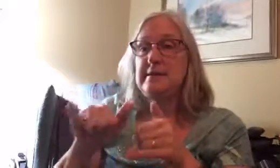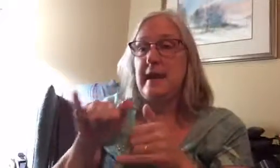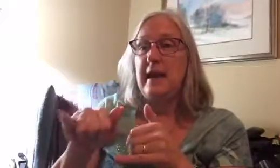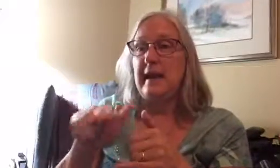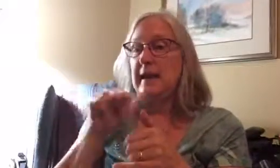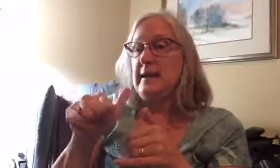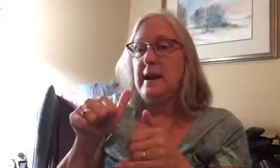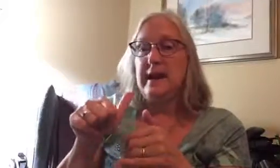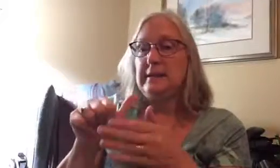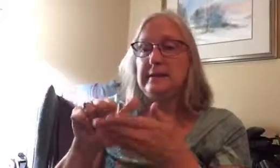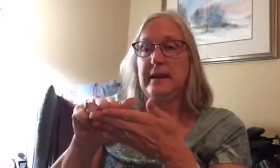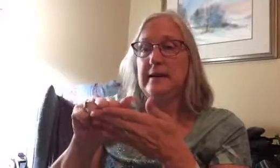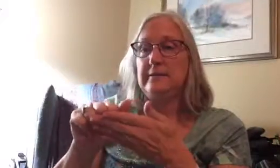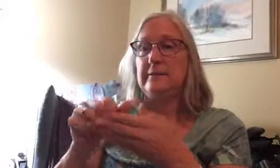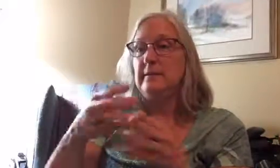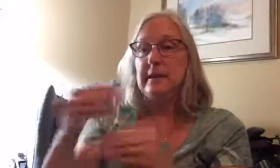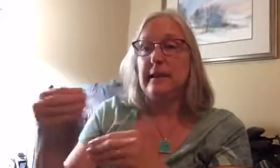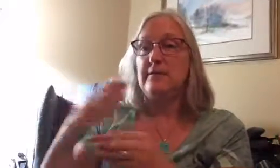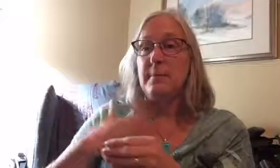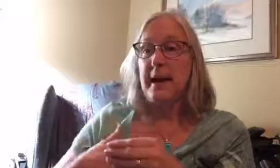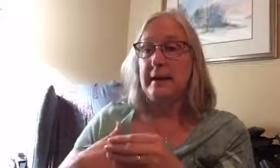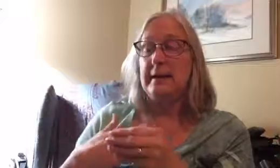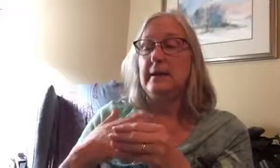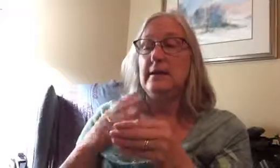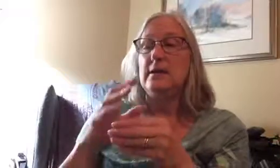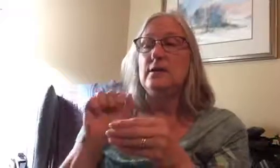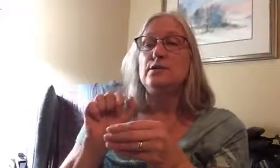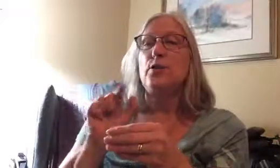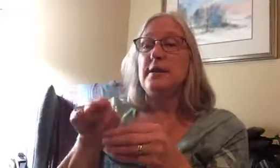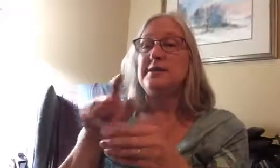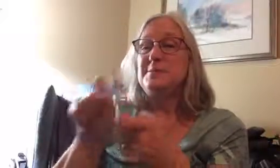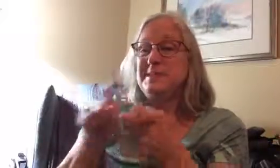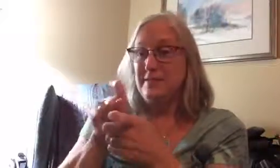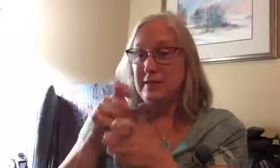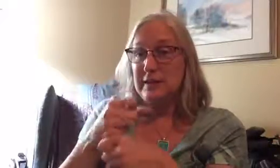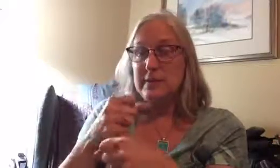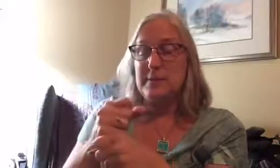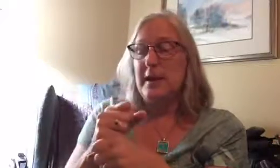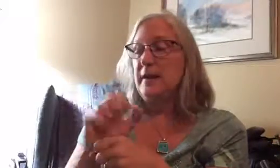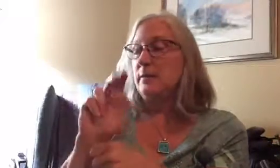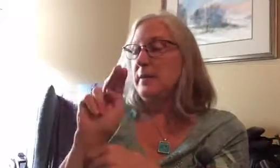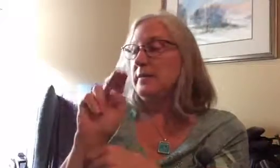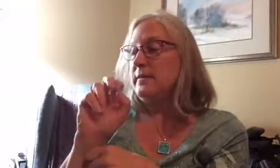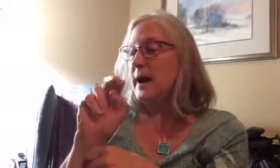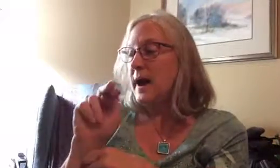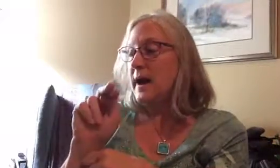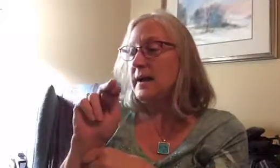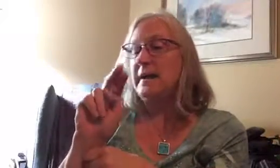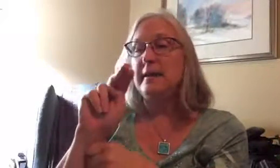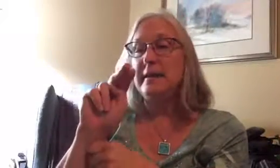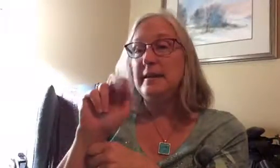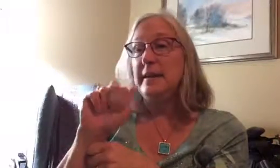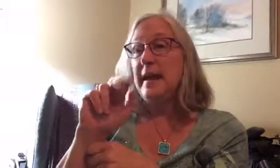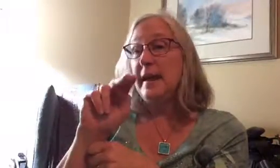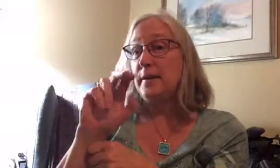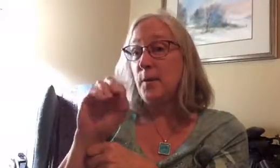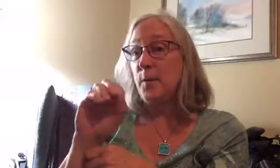stay and not kind of leave the body so this specifically is made with non-nano